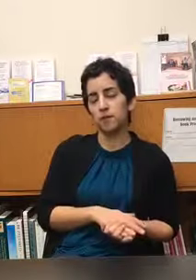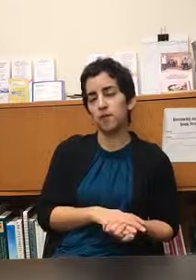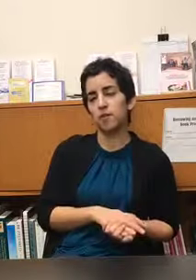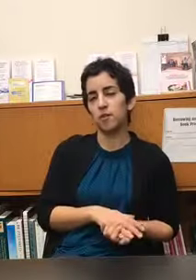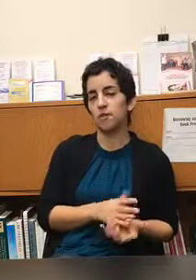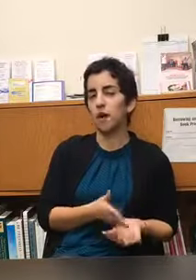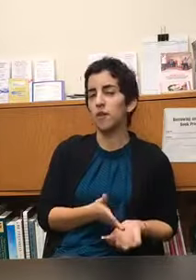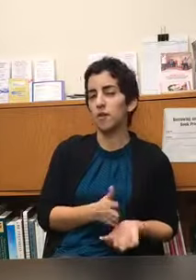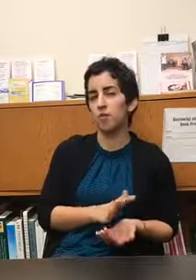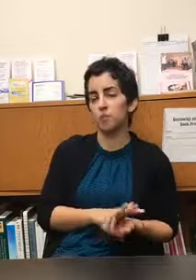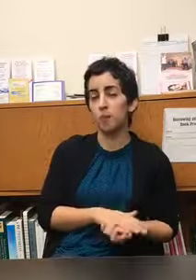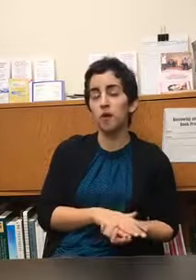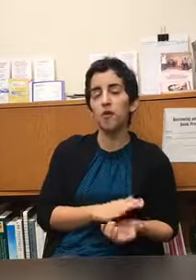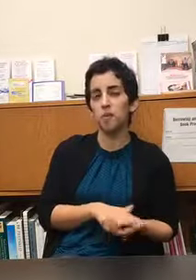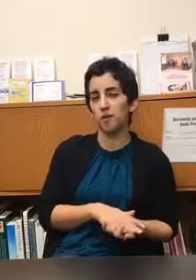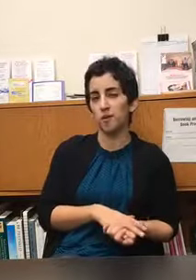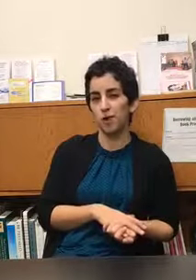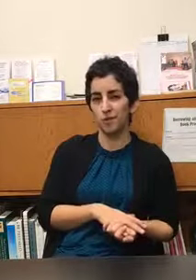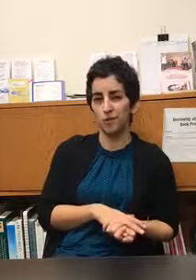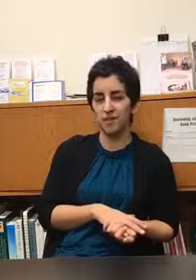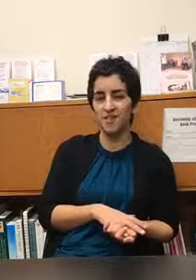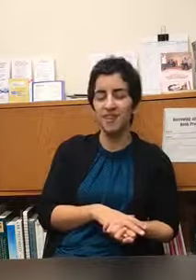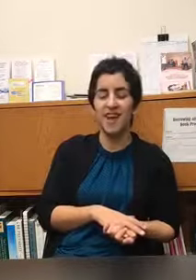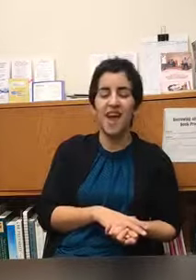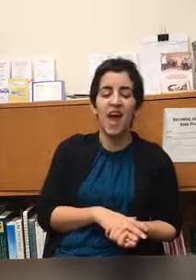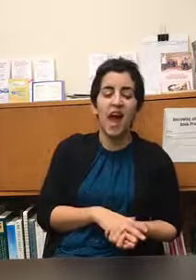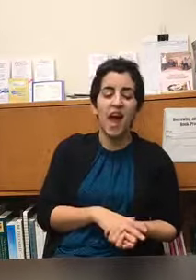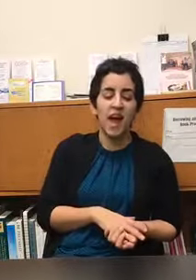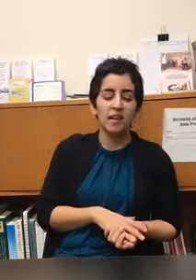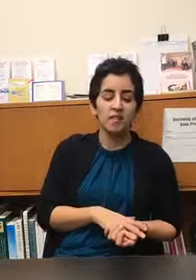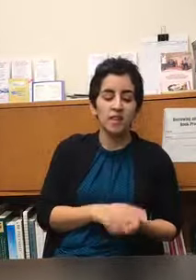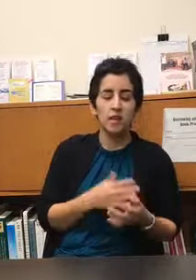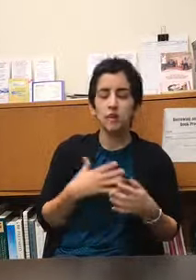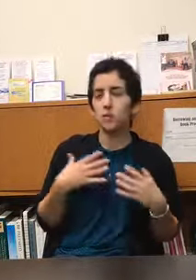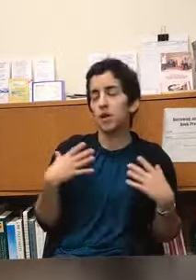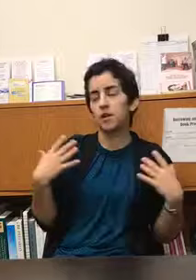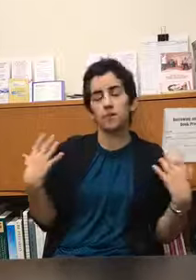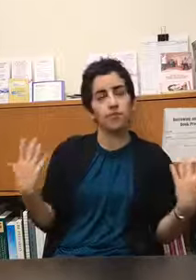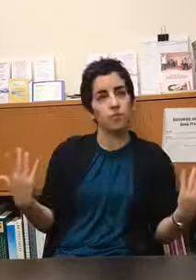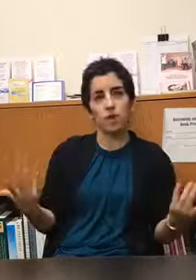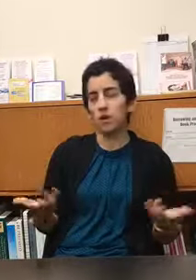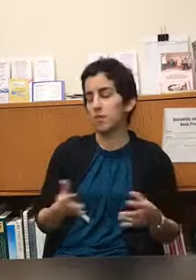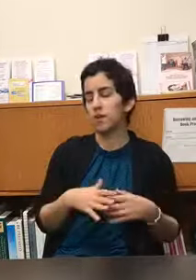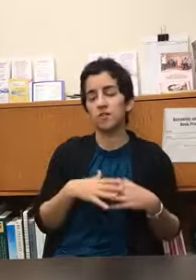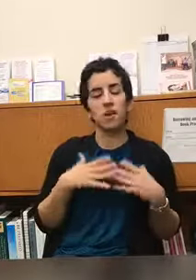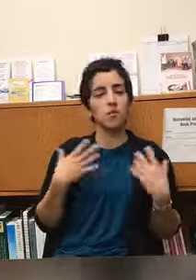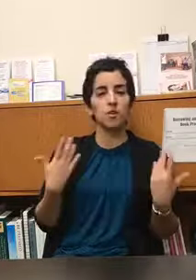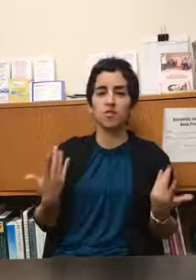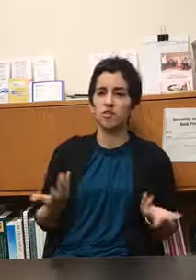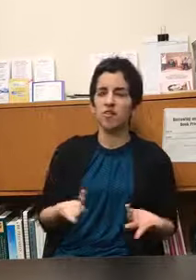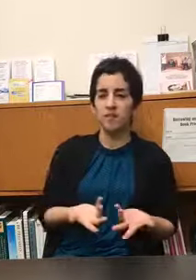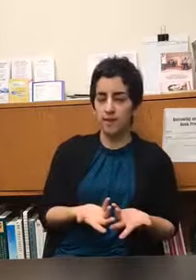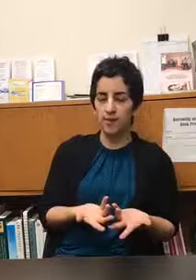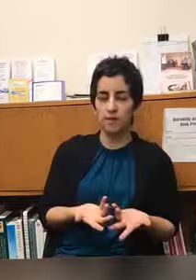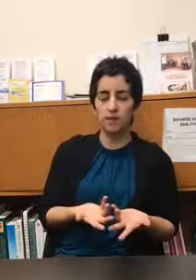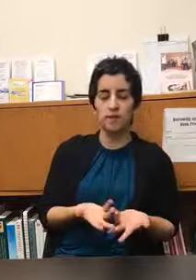considered the father of modern American mindfulness and he has written done a ton of research since the 70s